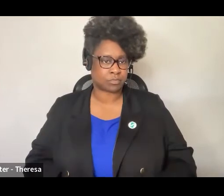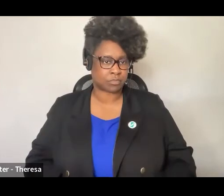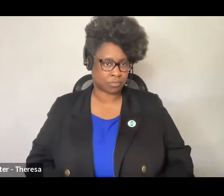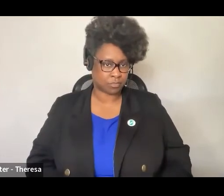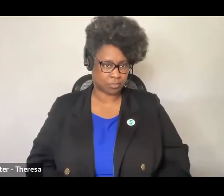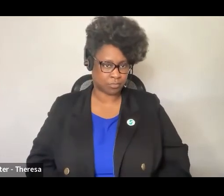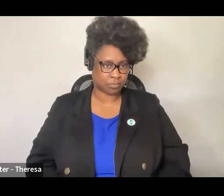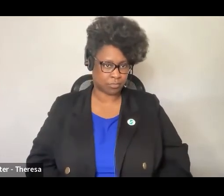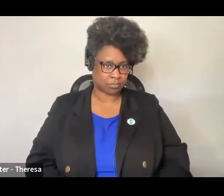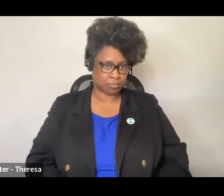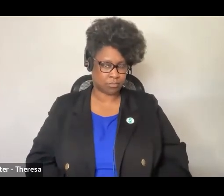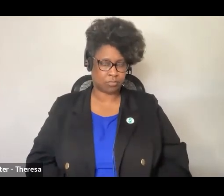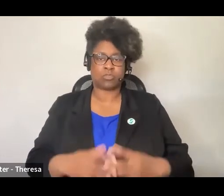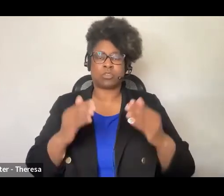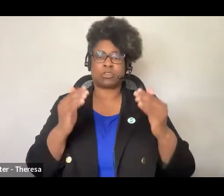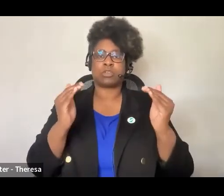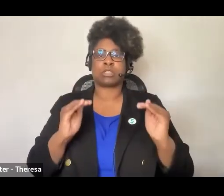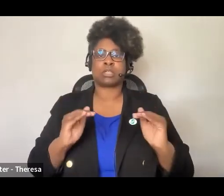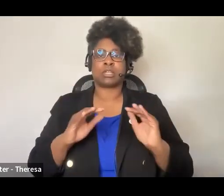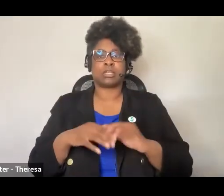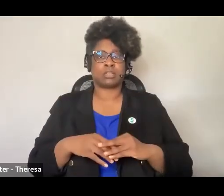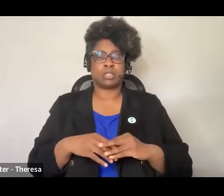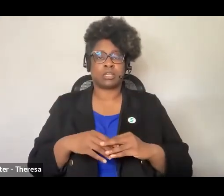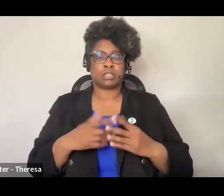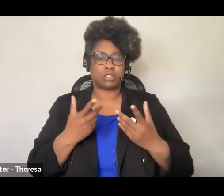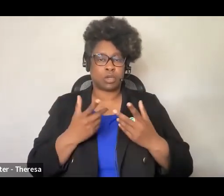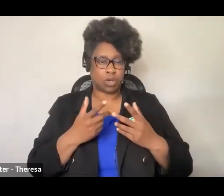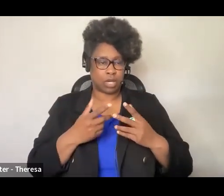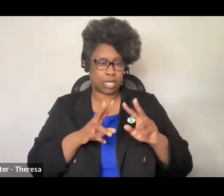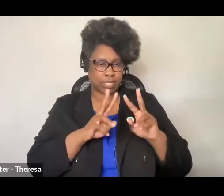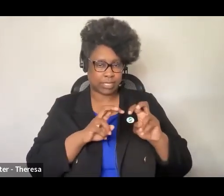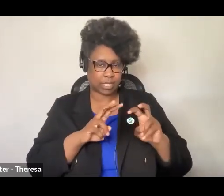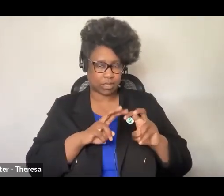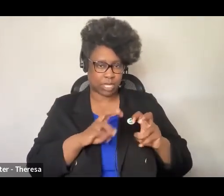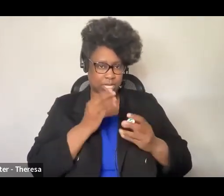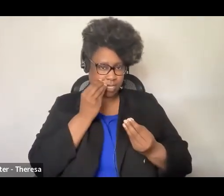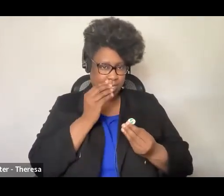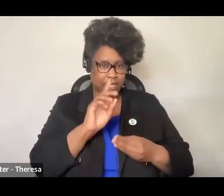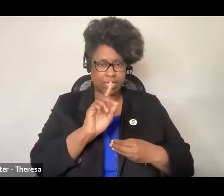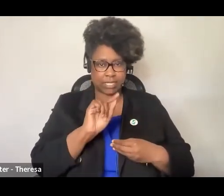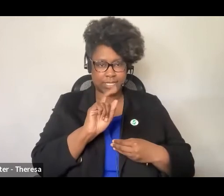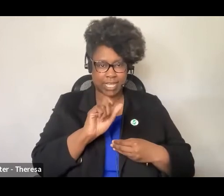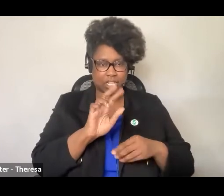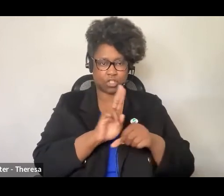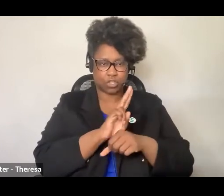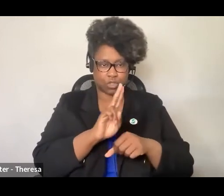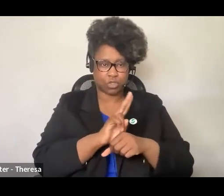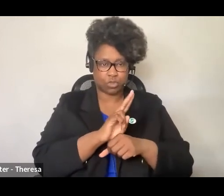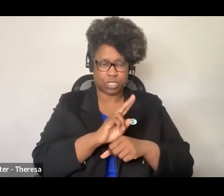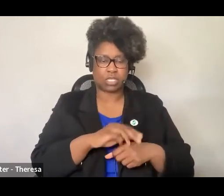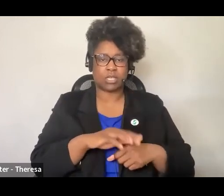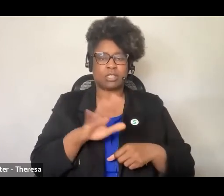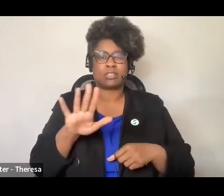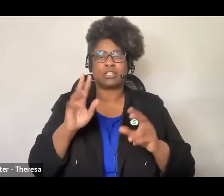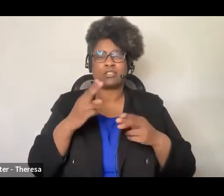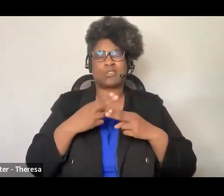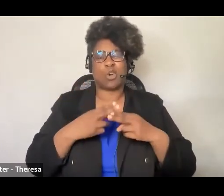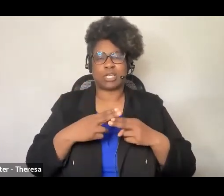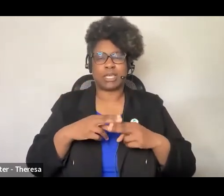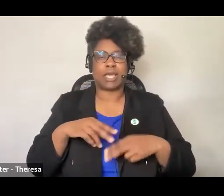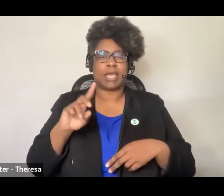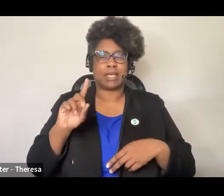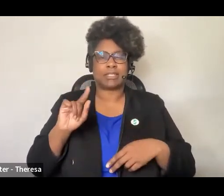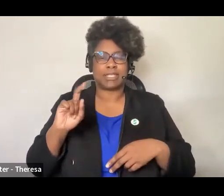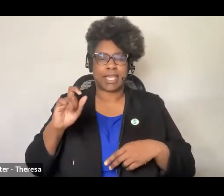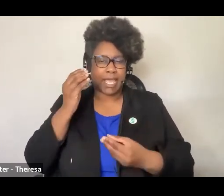Moving along, an examination of the data use movement in education, which I prefer to call data-informed decision-making rather